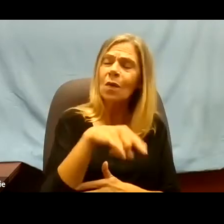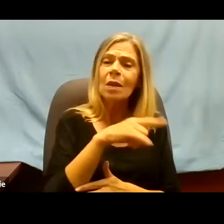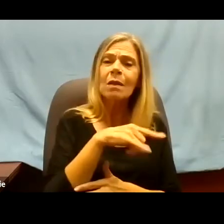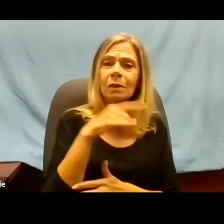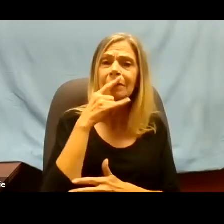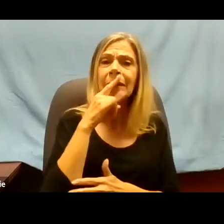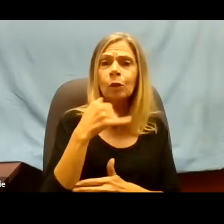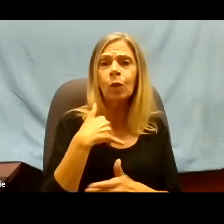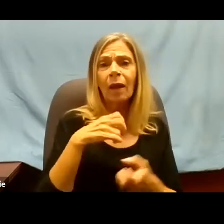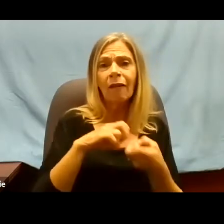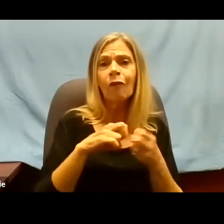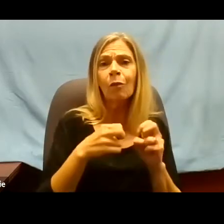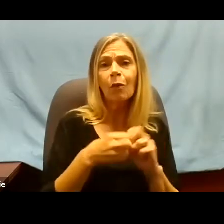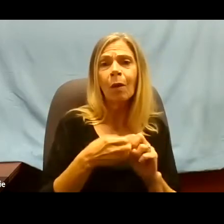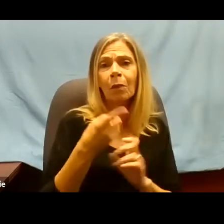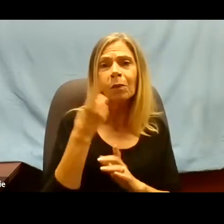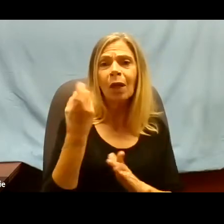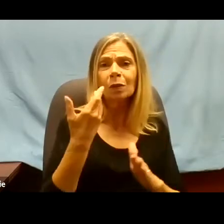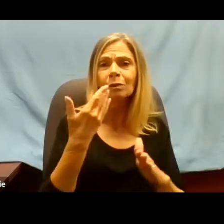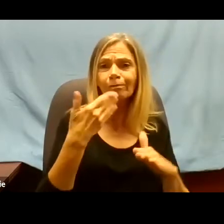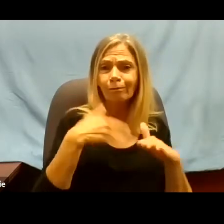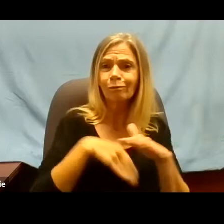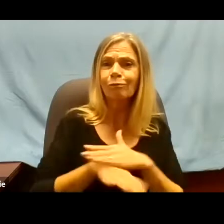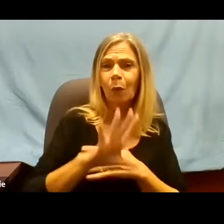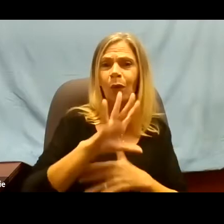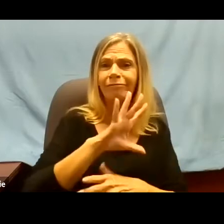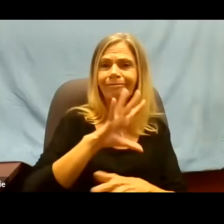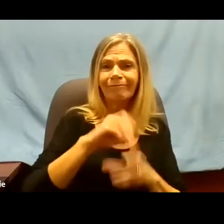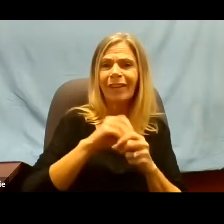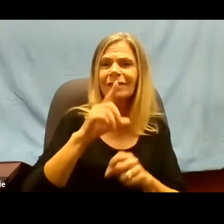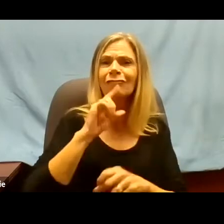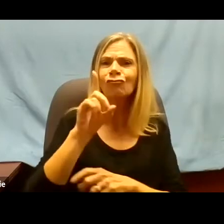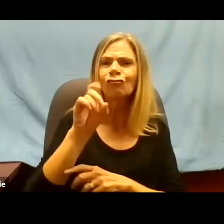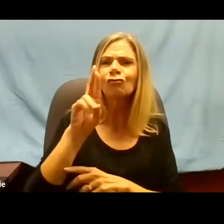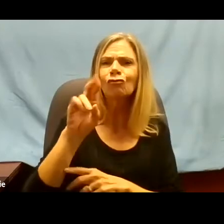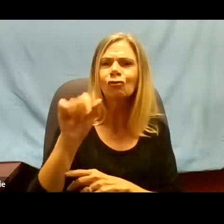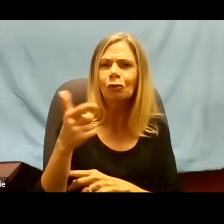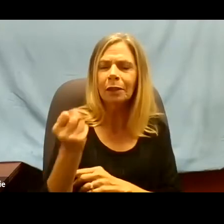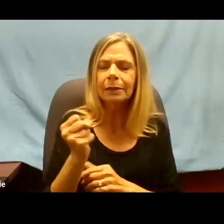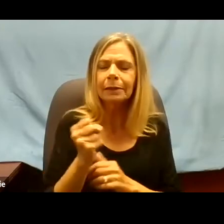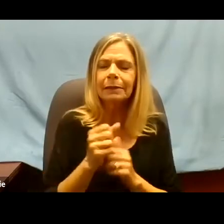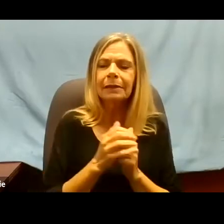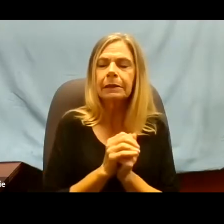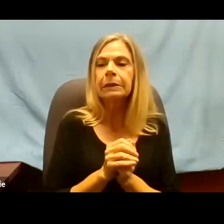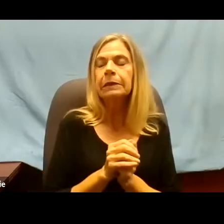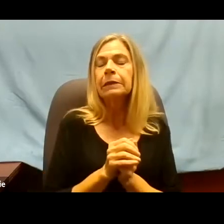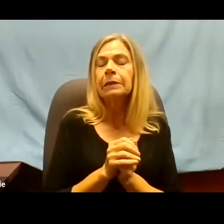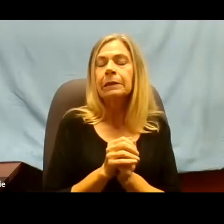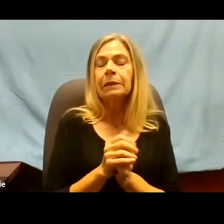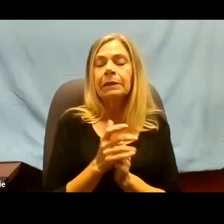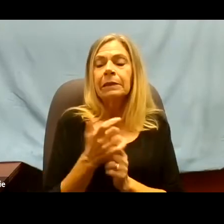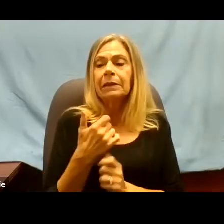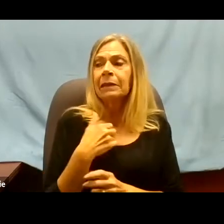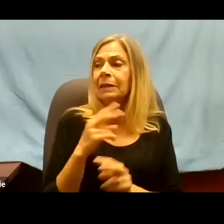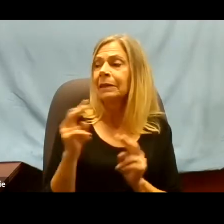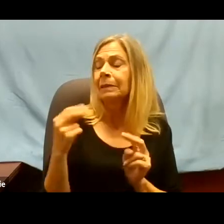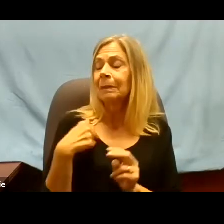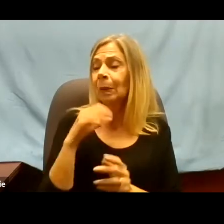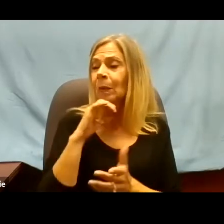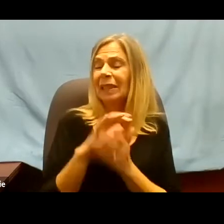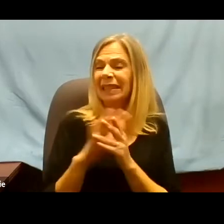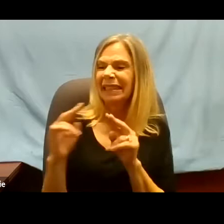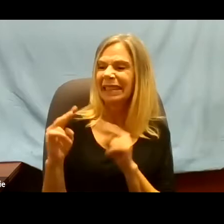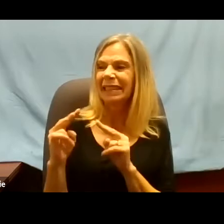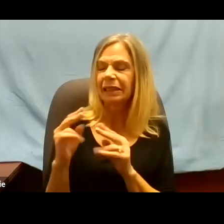So I looked at my wife. I said, how long do we have to decide? They said, three minutes. We're in your